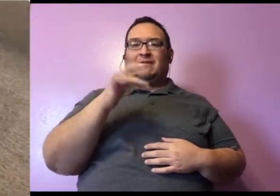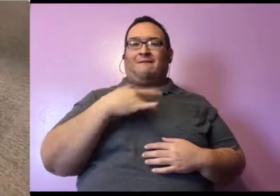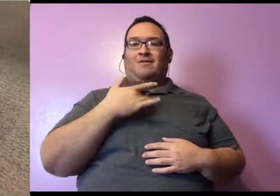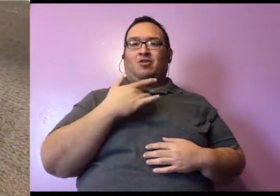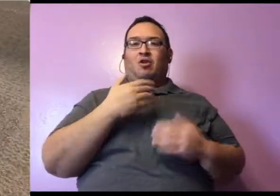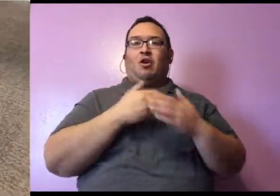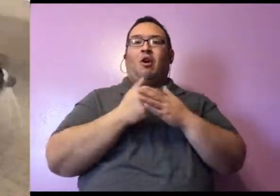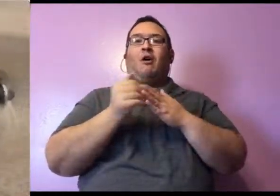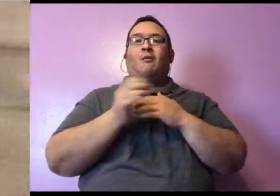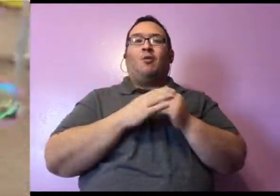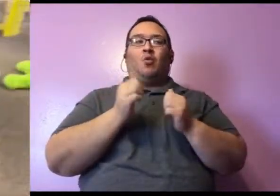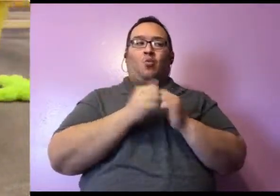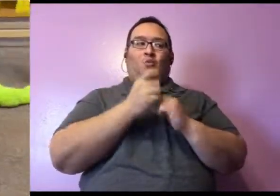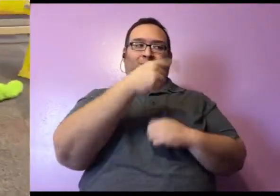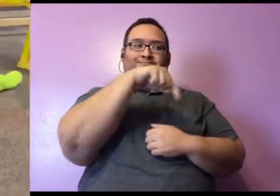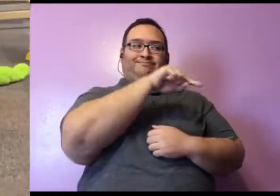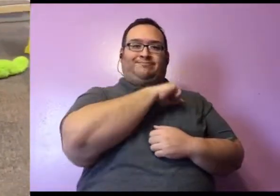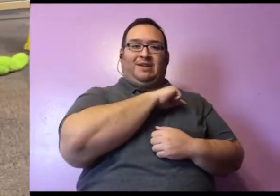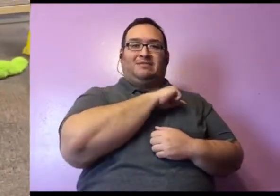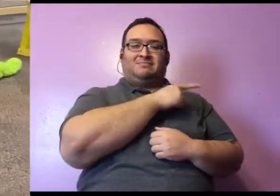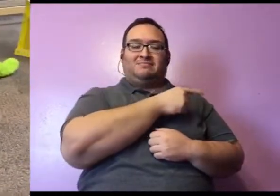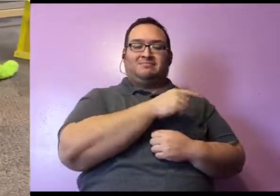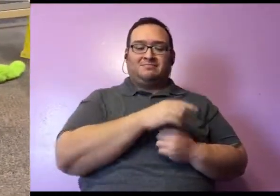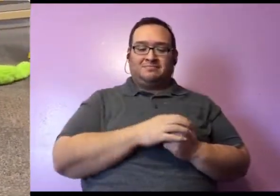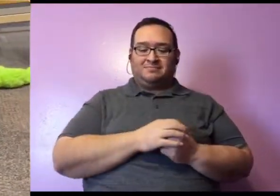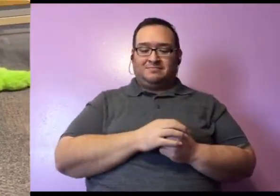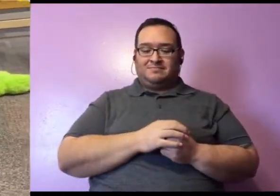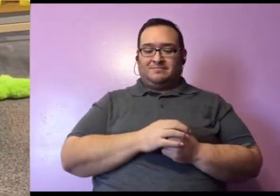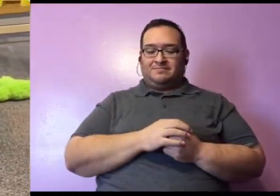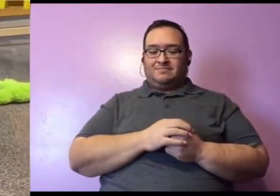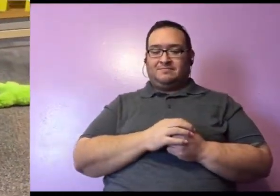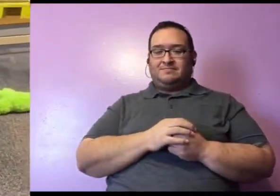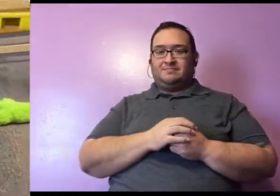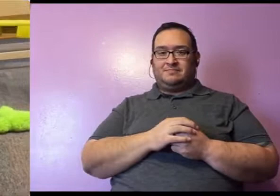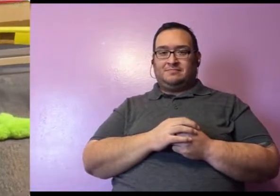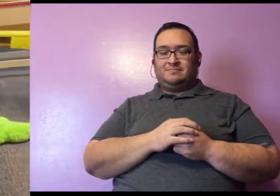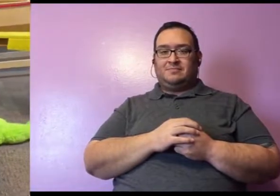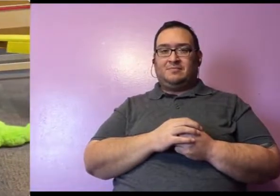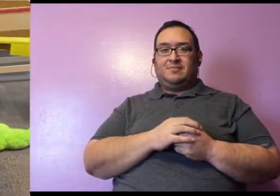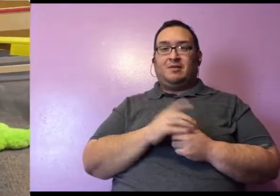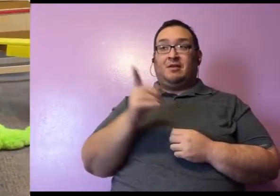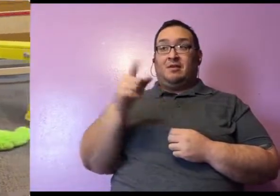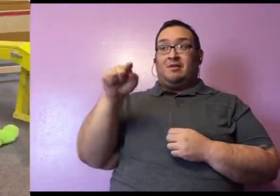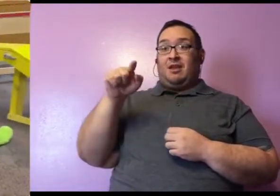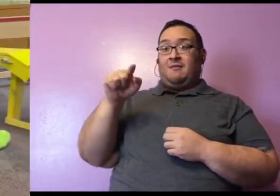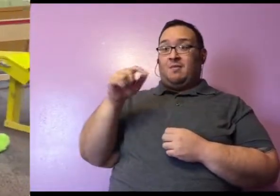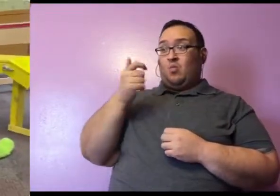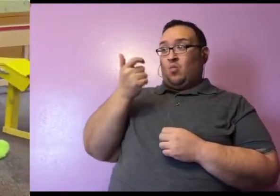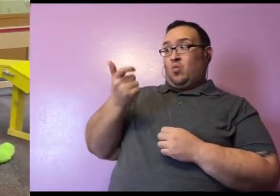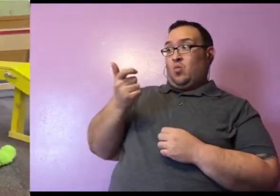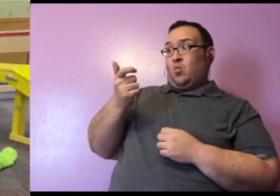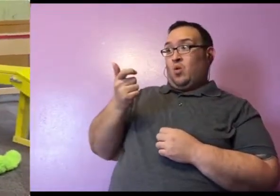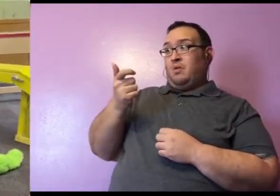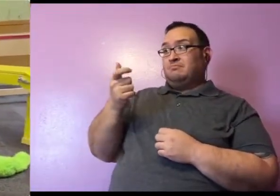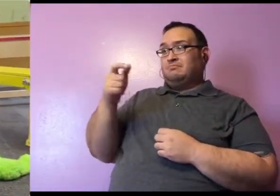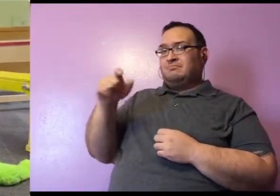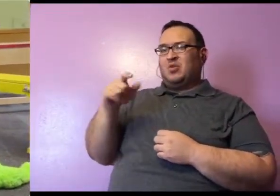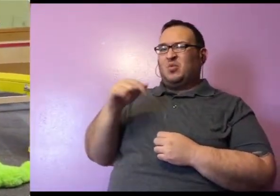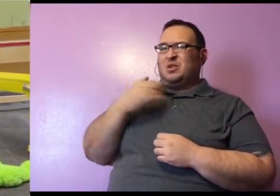since they're the ones who have been around since she was very teeny